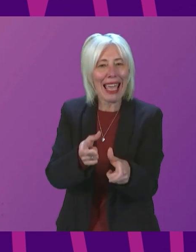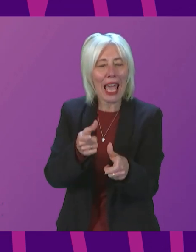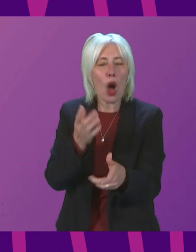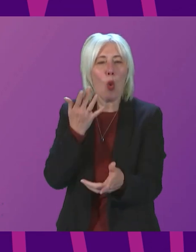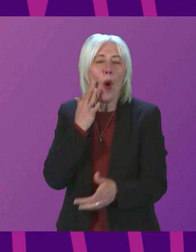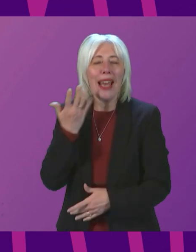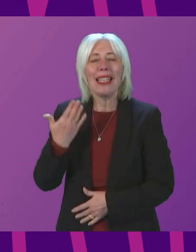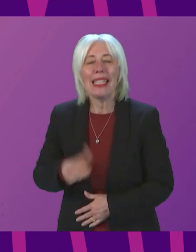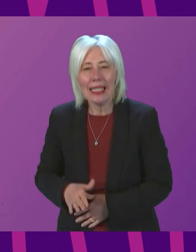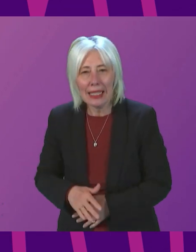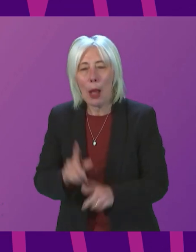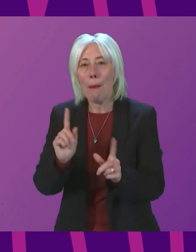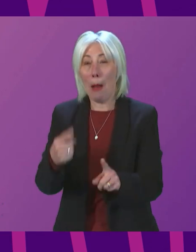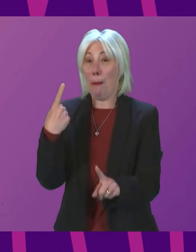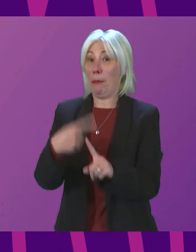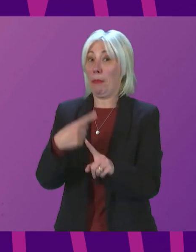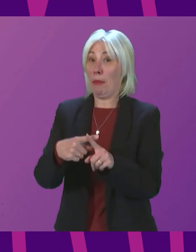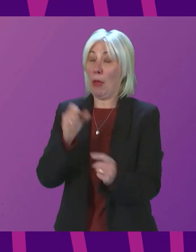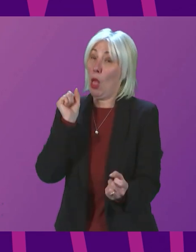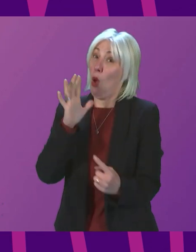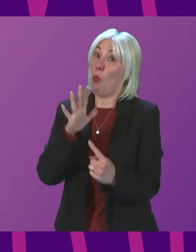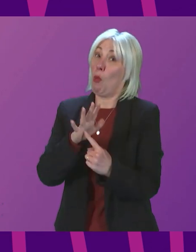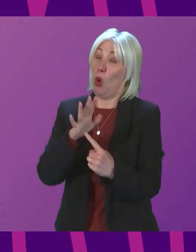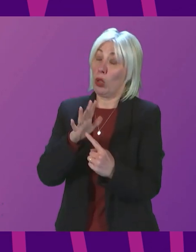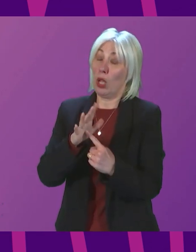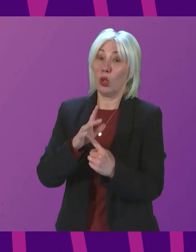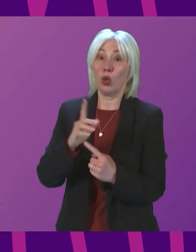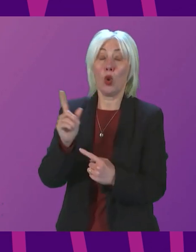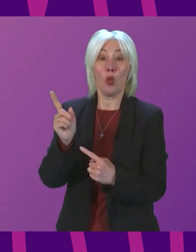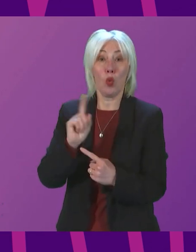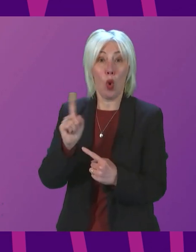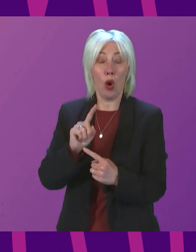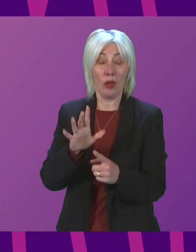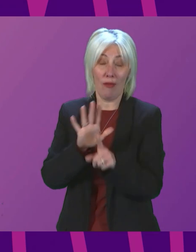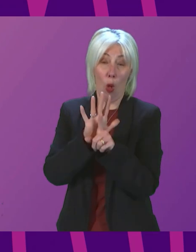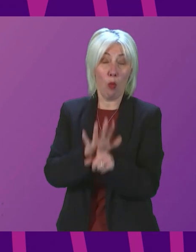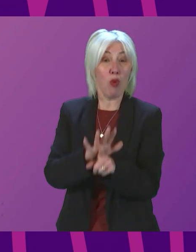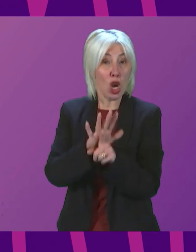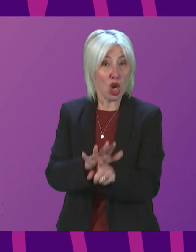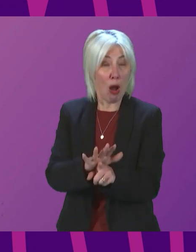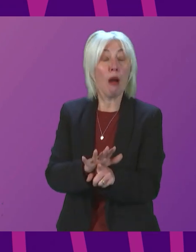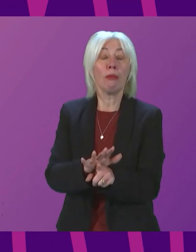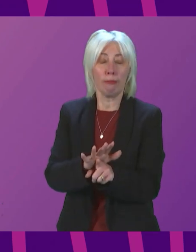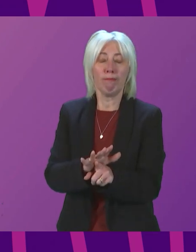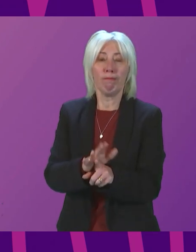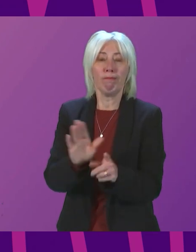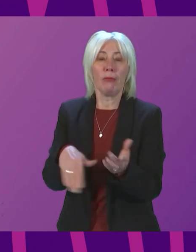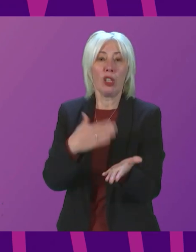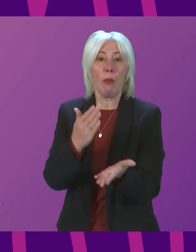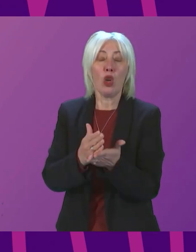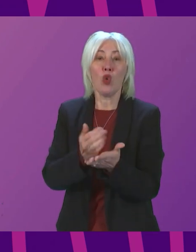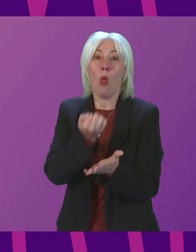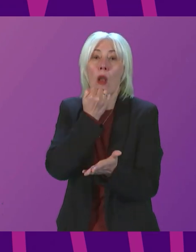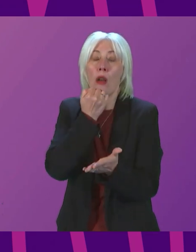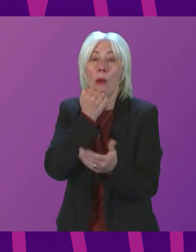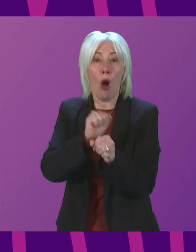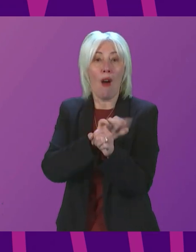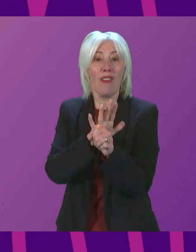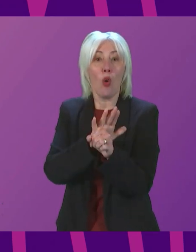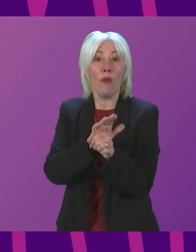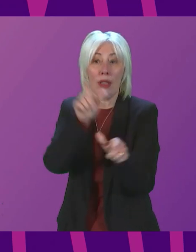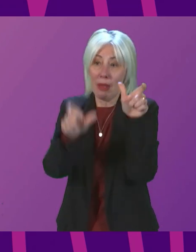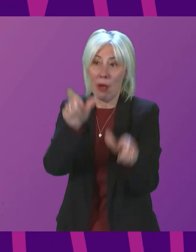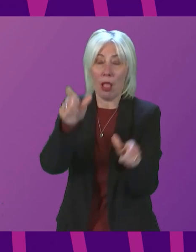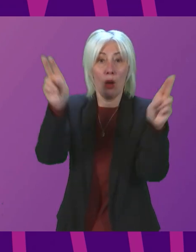they need it. But the most immediate and the most important thing we need to do to relieve pressure on our National Health Service is to get COVID cases down. We think